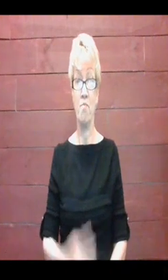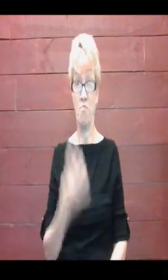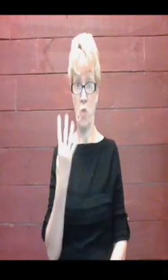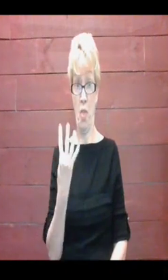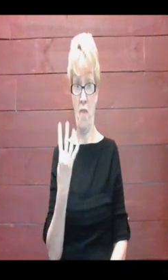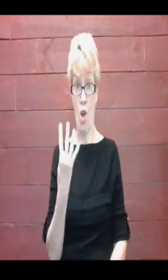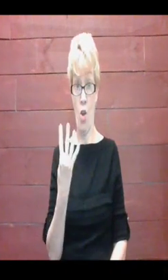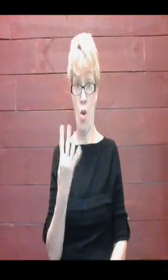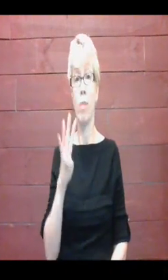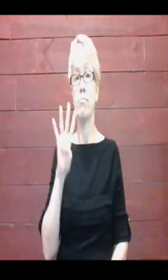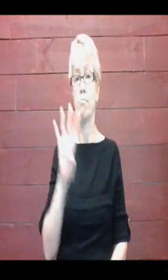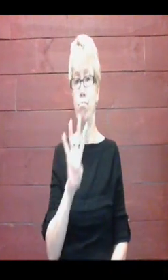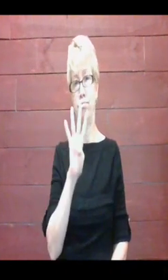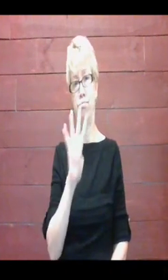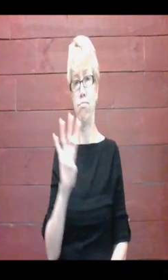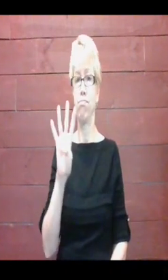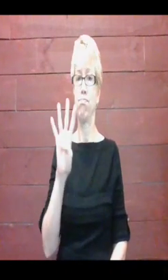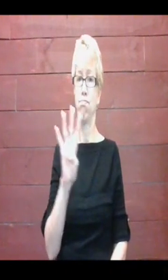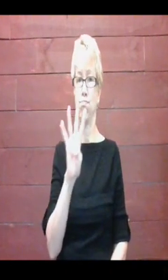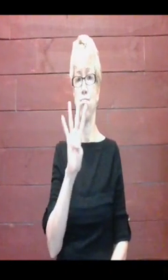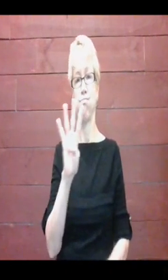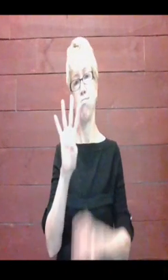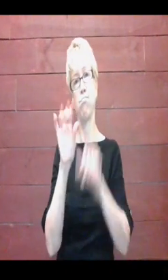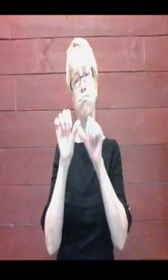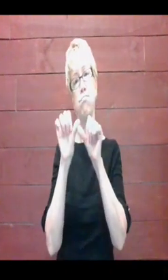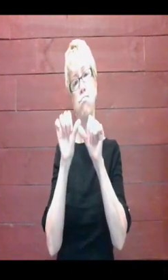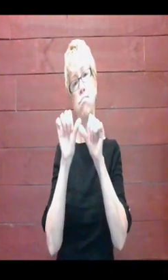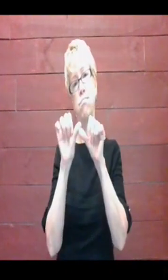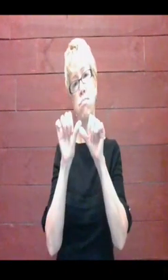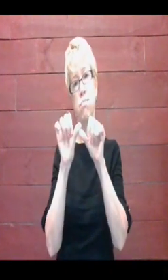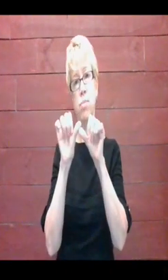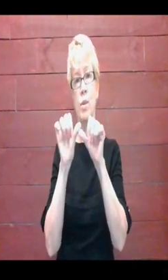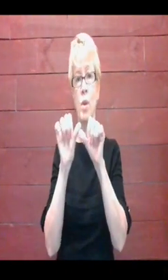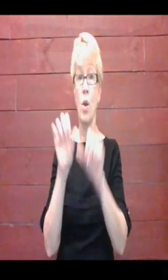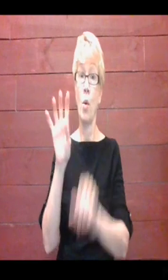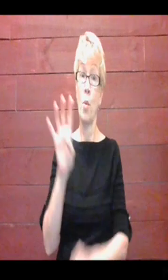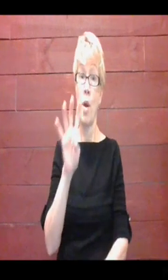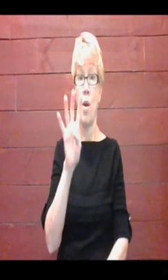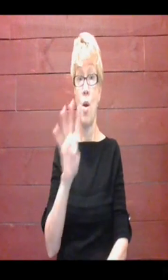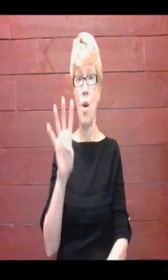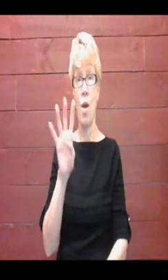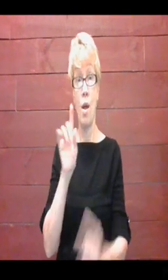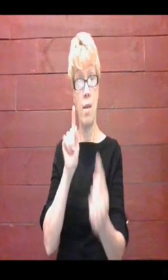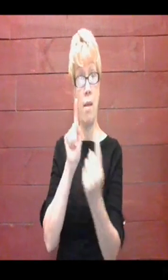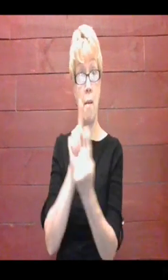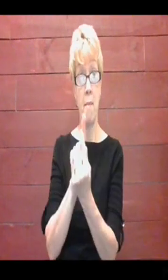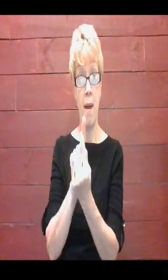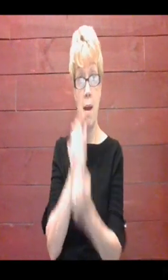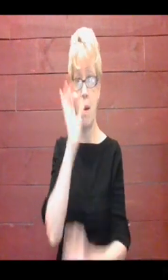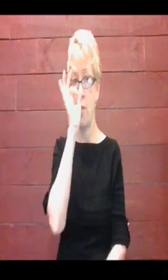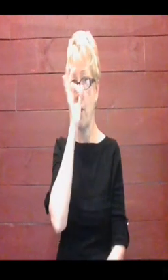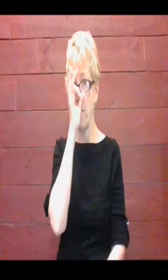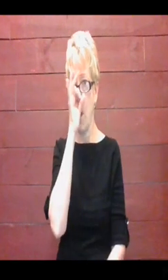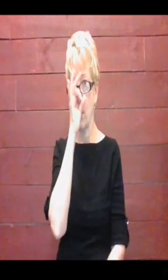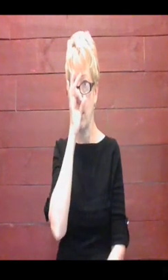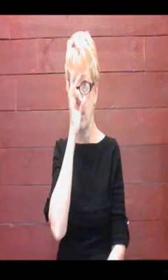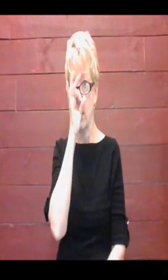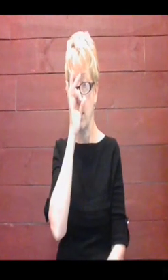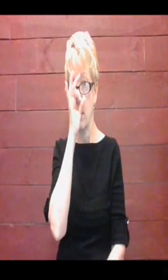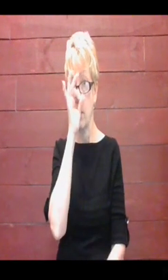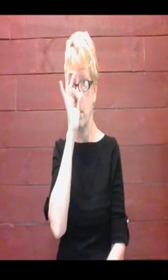So they went along and went along and went along until they met Foxy Loxy.